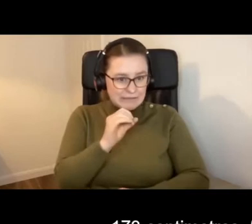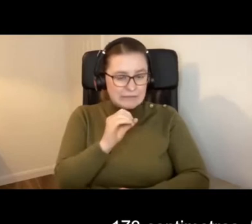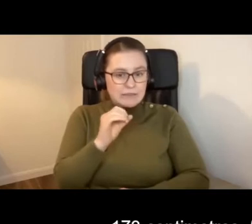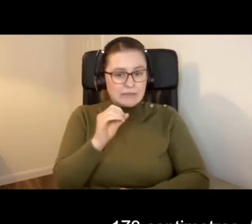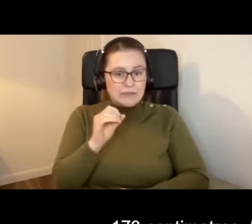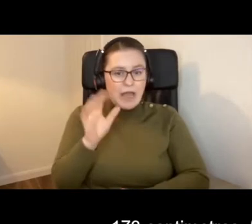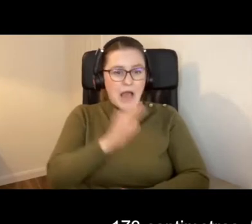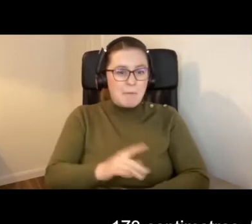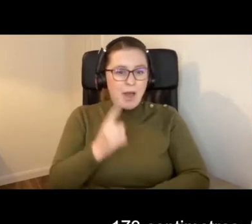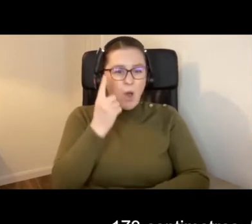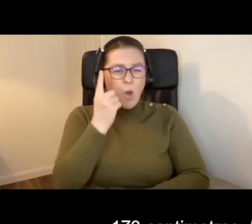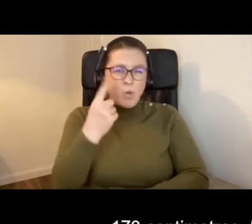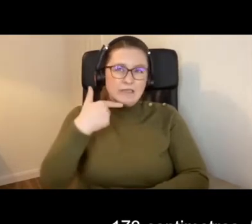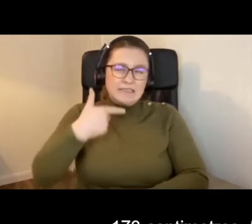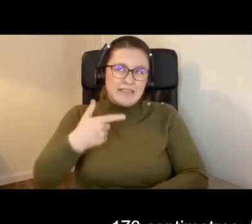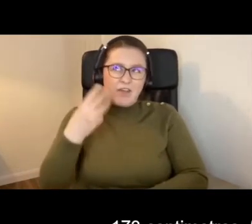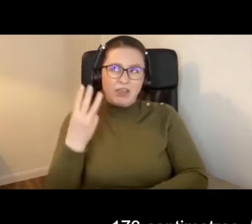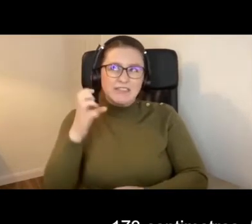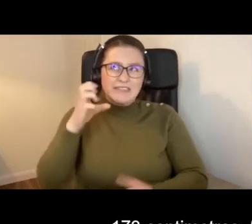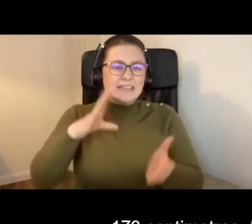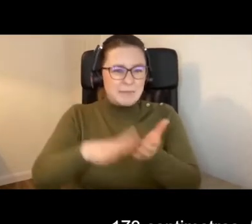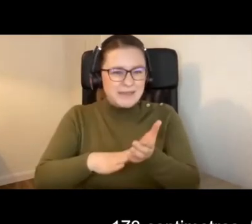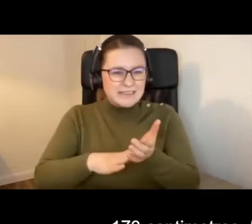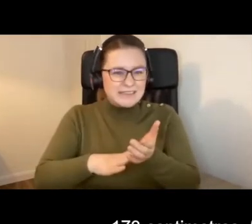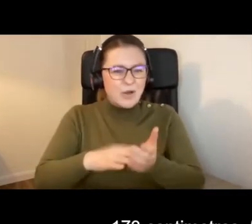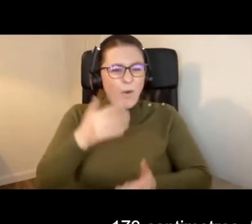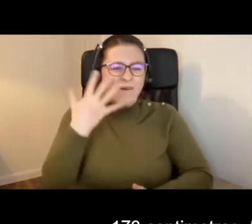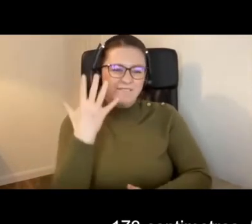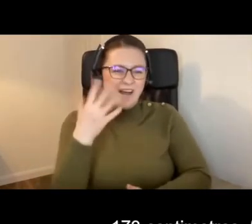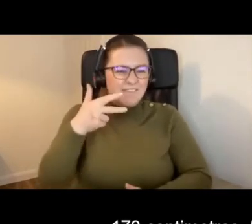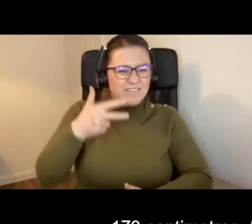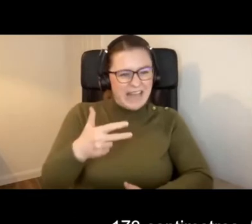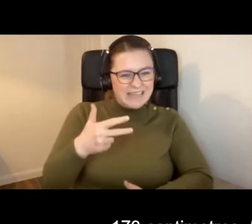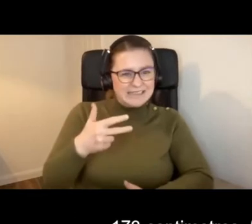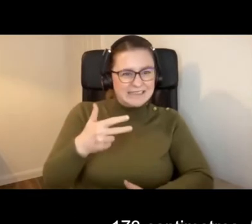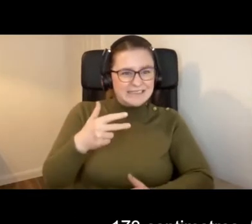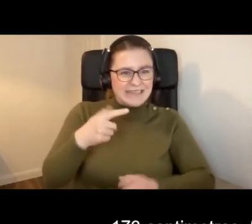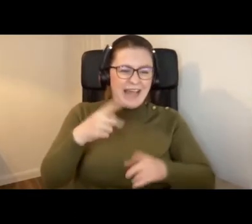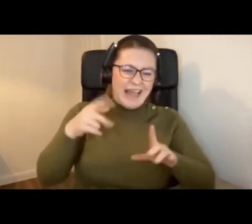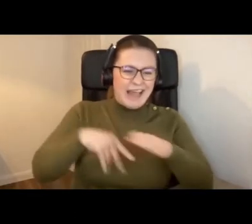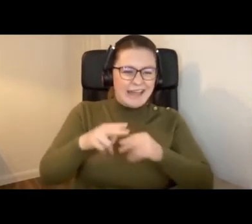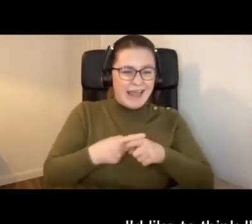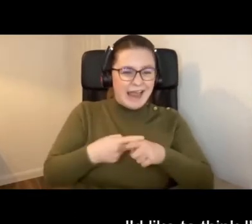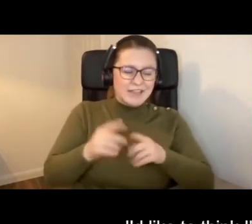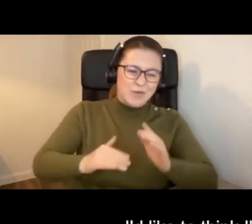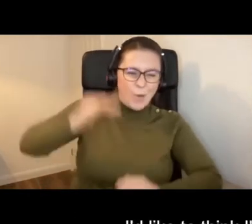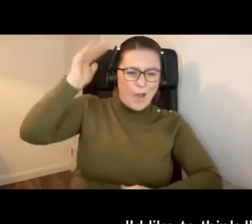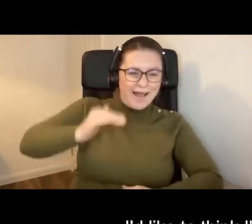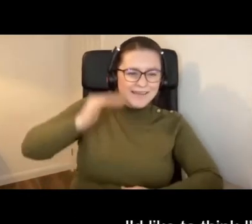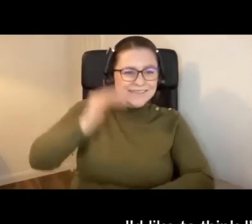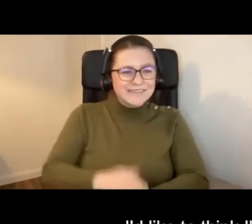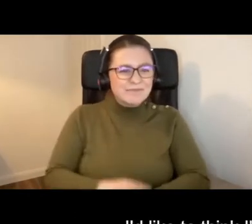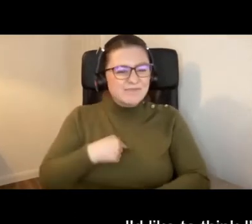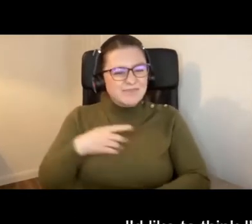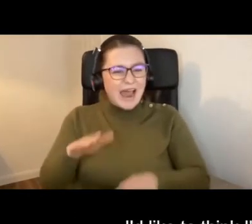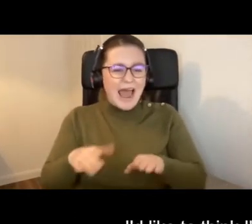I'm 173cm, 5'8 in English, just to give you a clue of my size. I'd